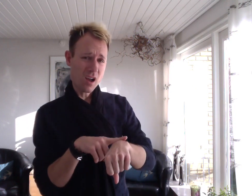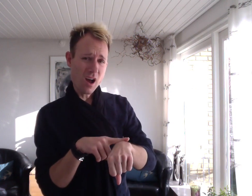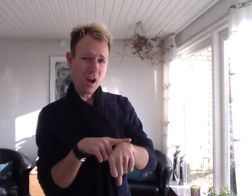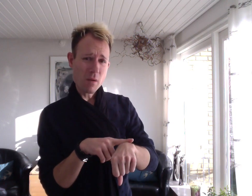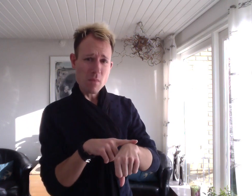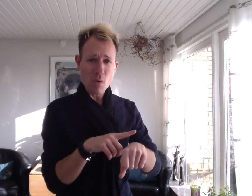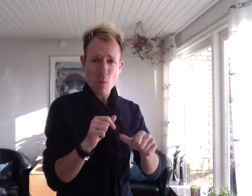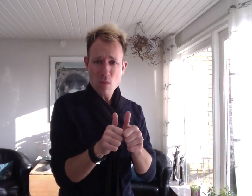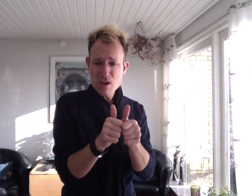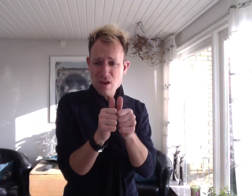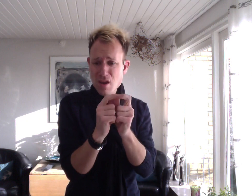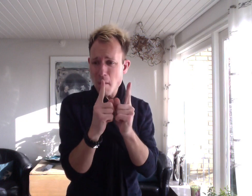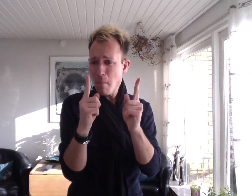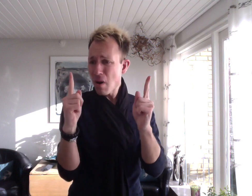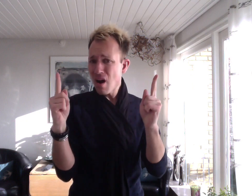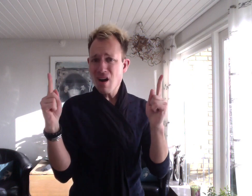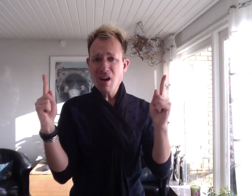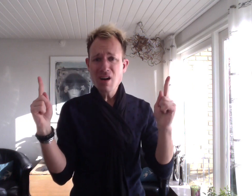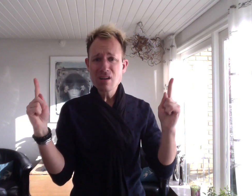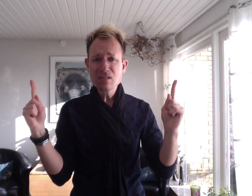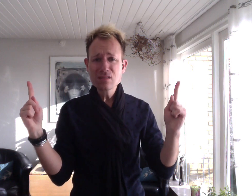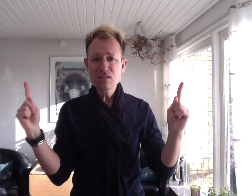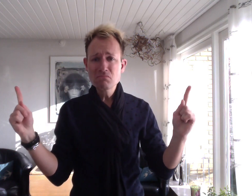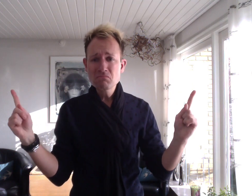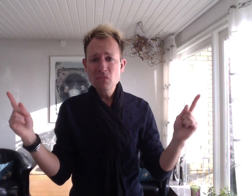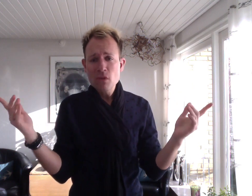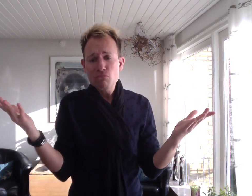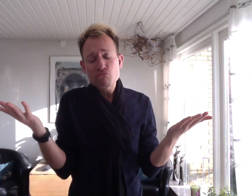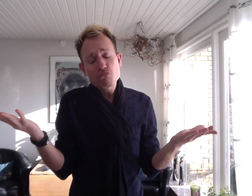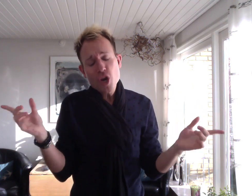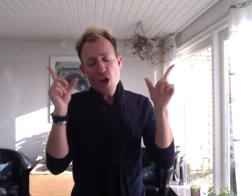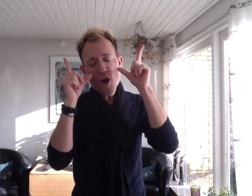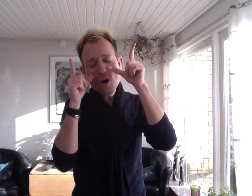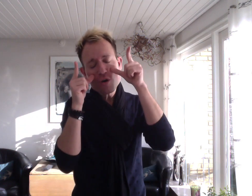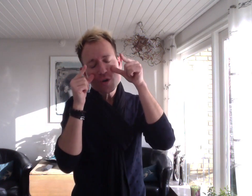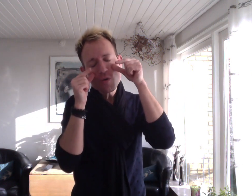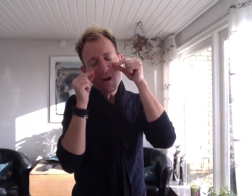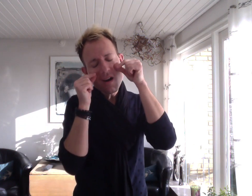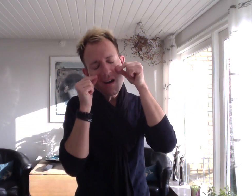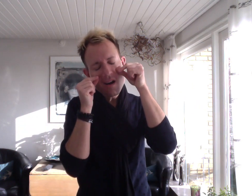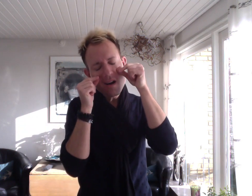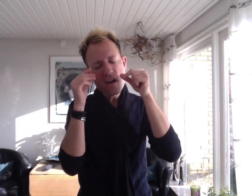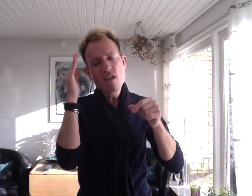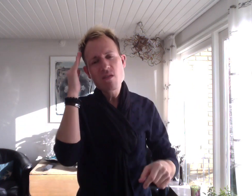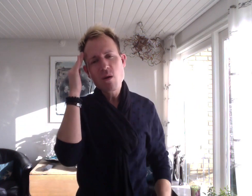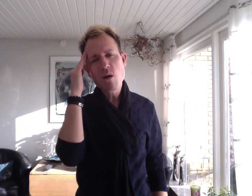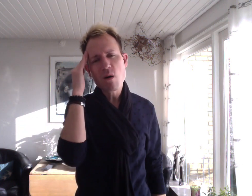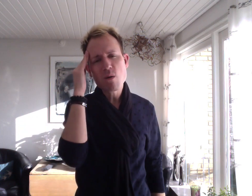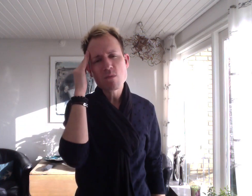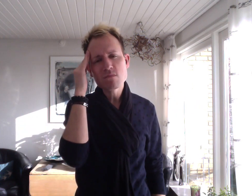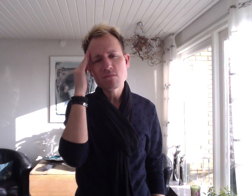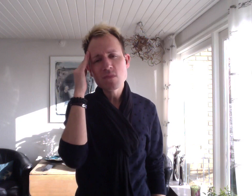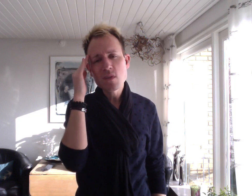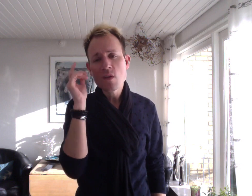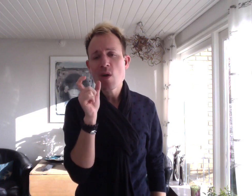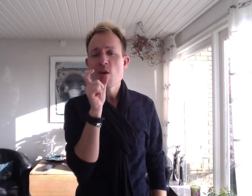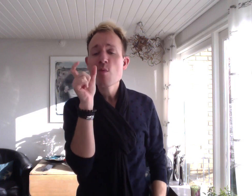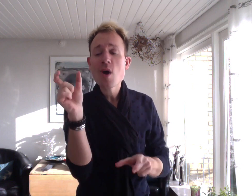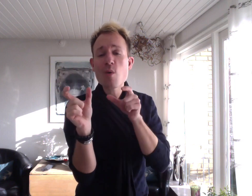times when you're apart Well then close your eyes and know That words are